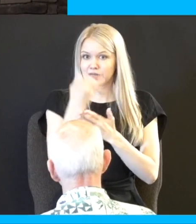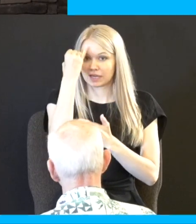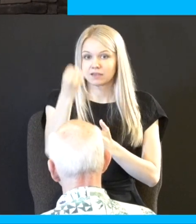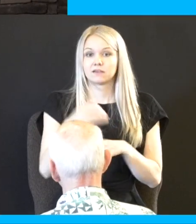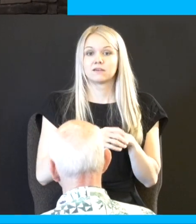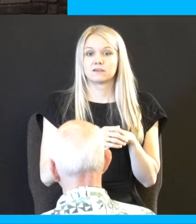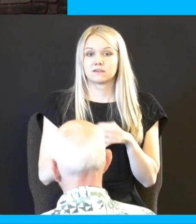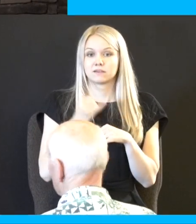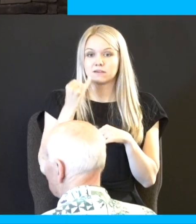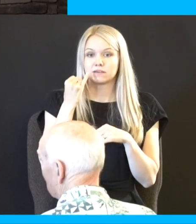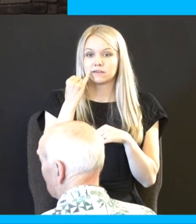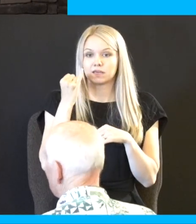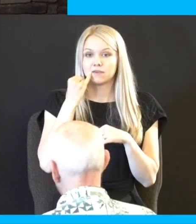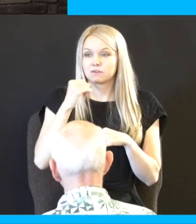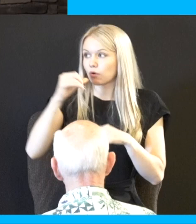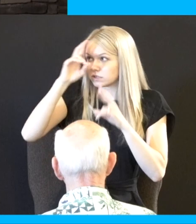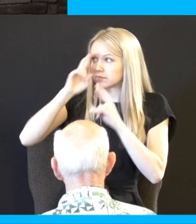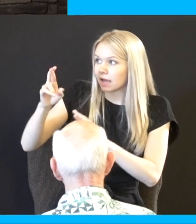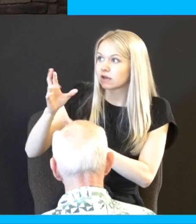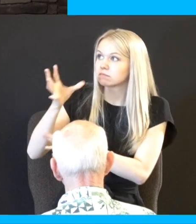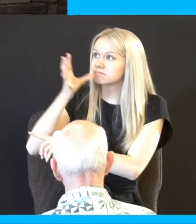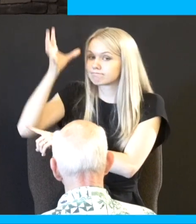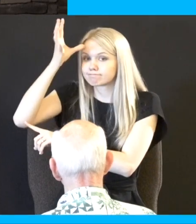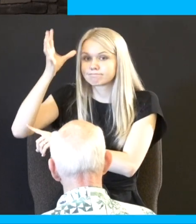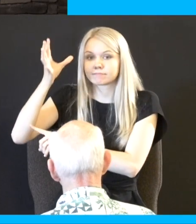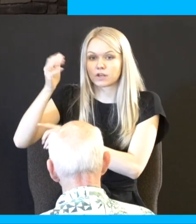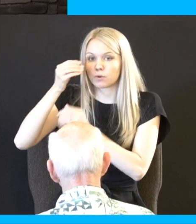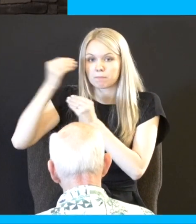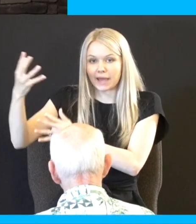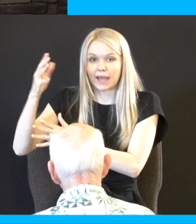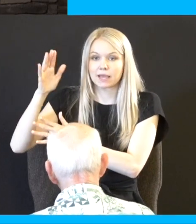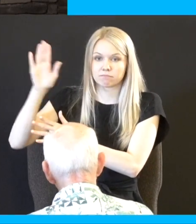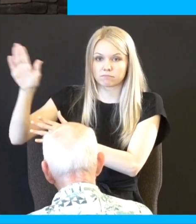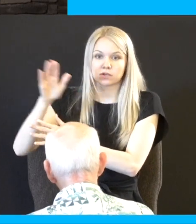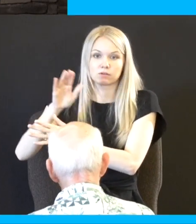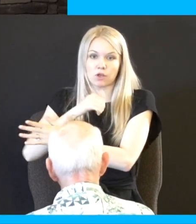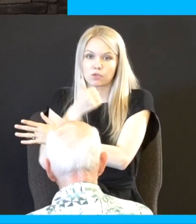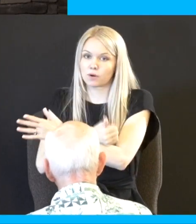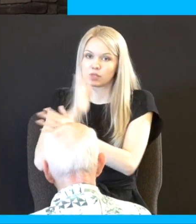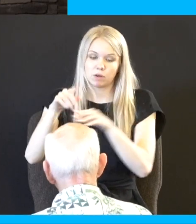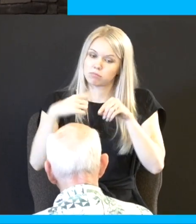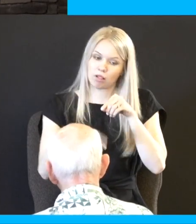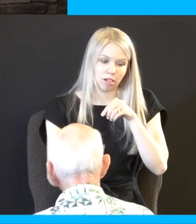authority God has placed over you and if you don't learn to obey their authority the rest is going to go downhill from there so again the stipulation